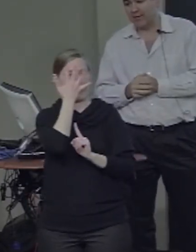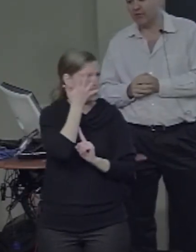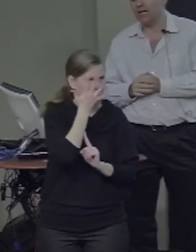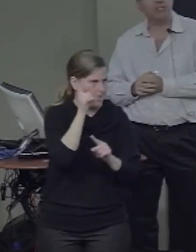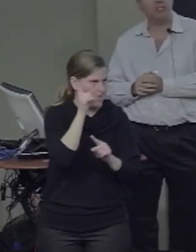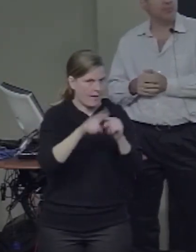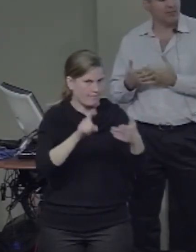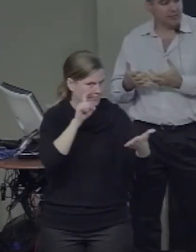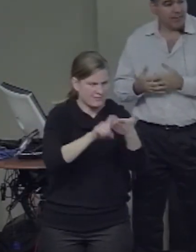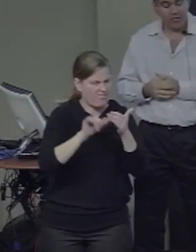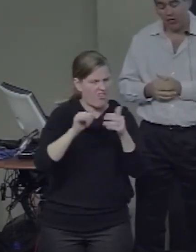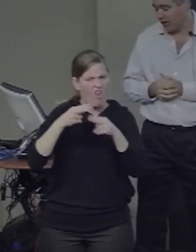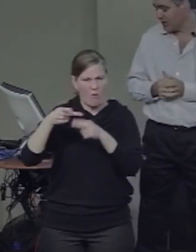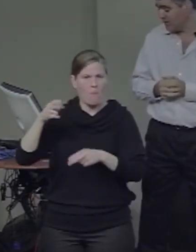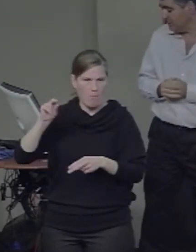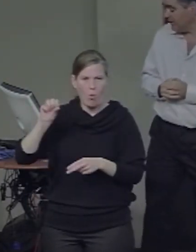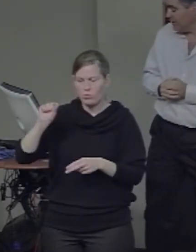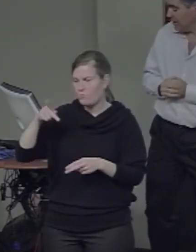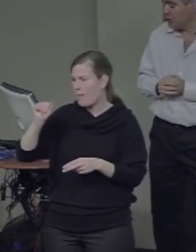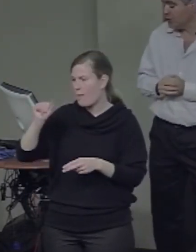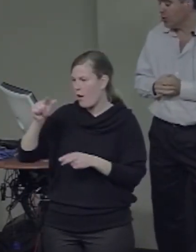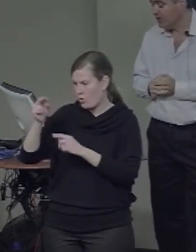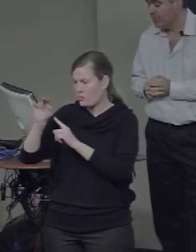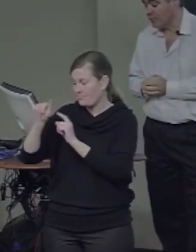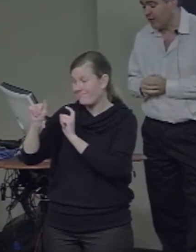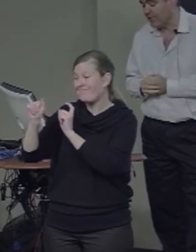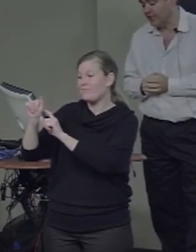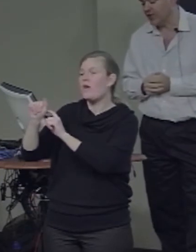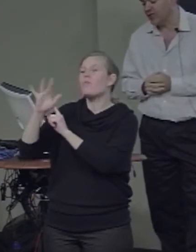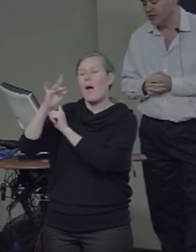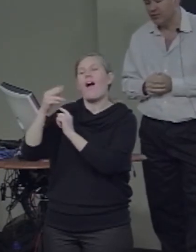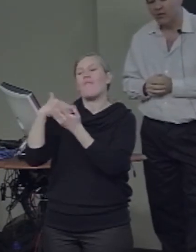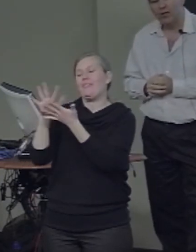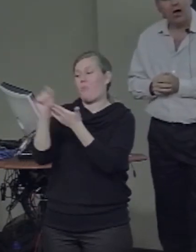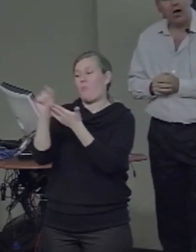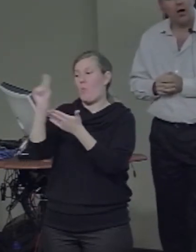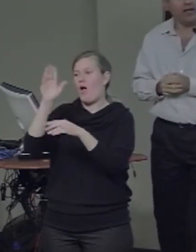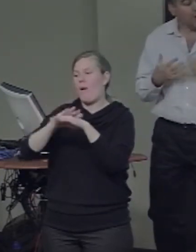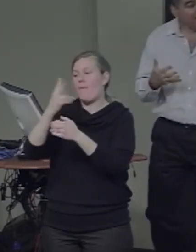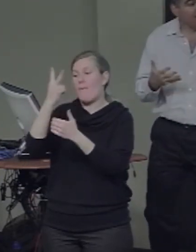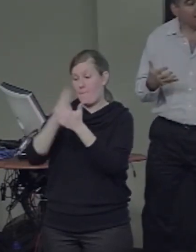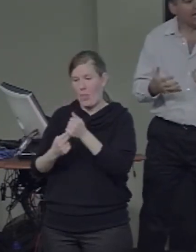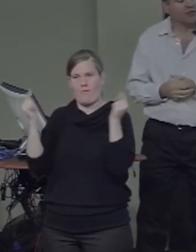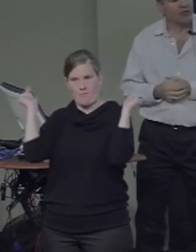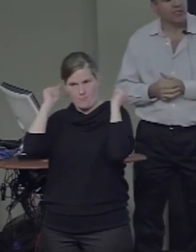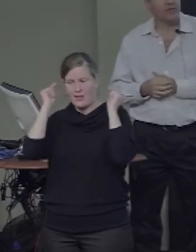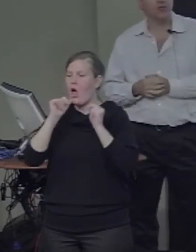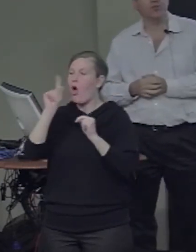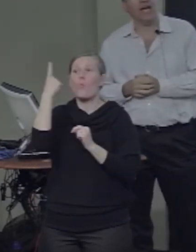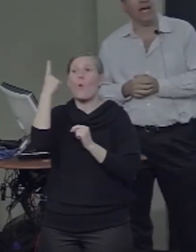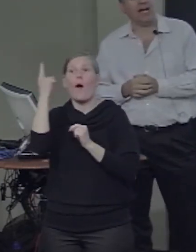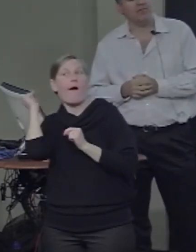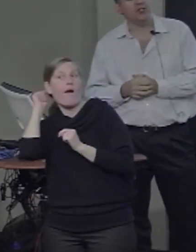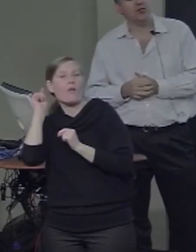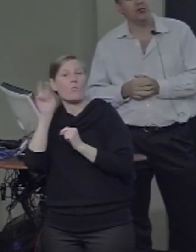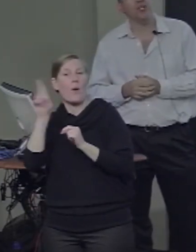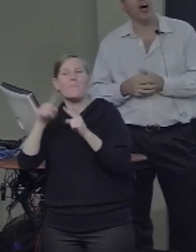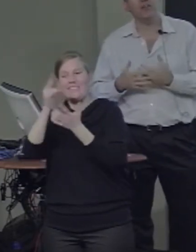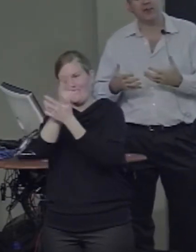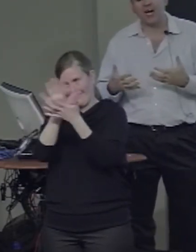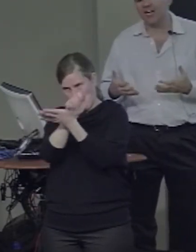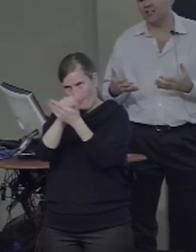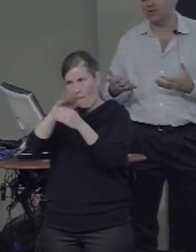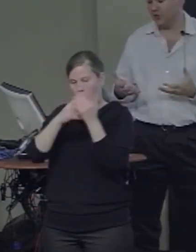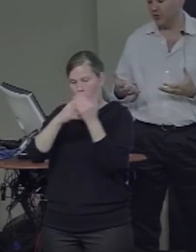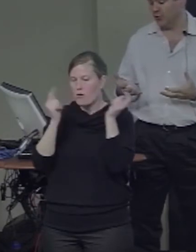bilateral damage, but can be caused solely by right lesions. And when they encounter individuals, they have to use